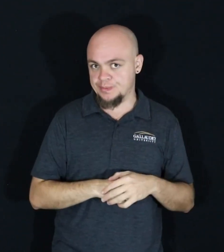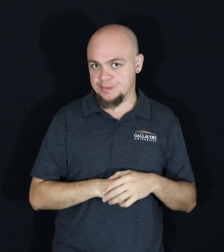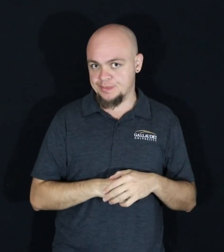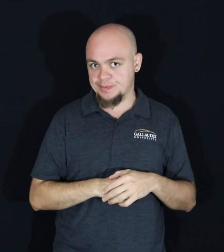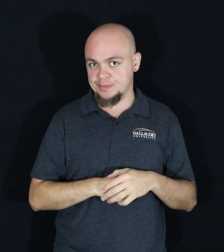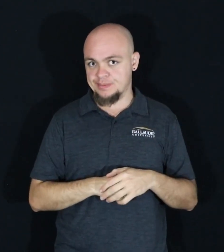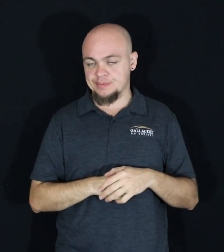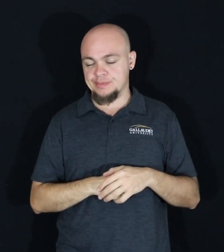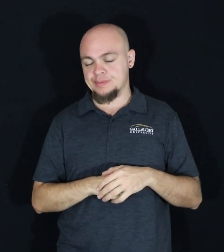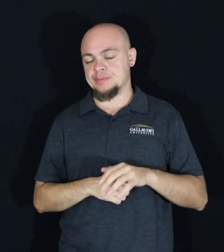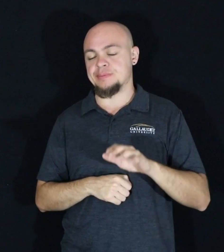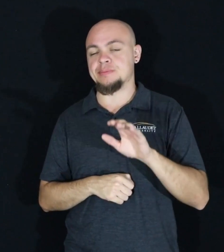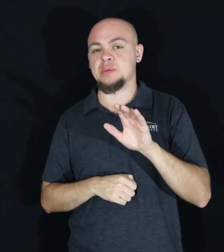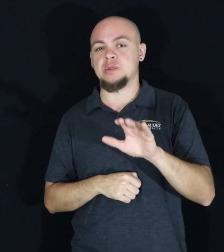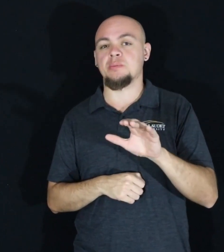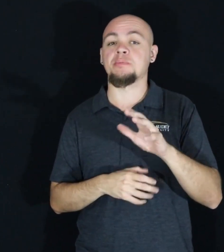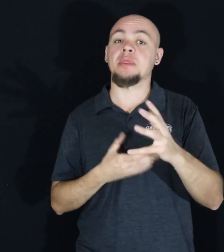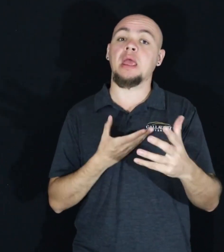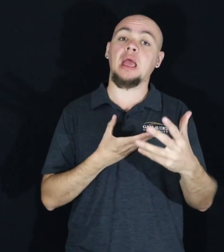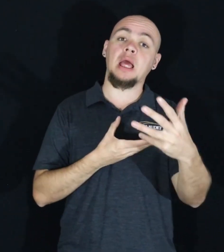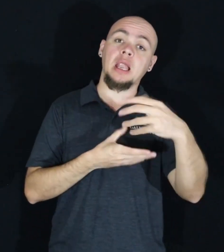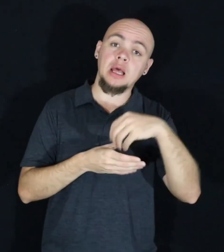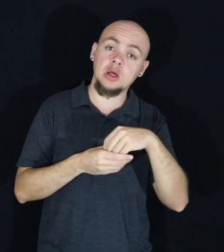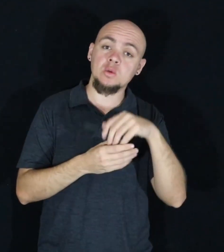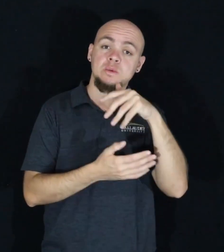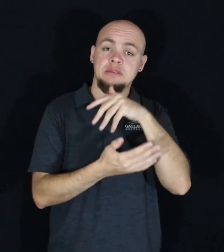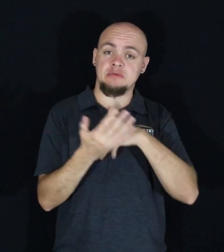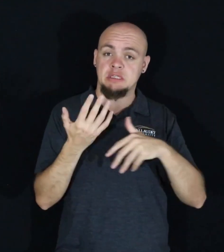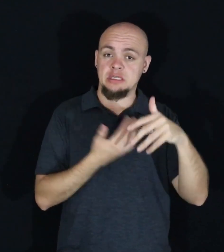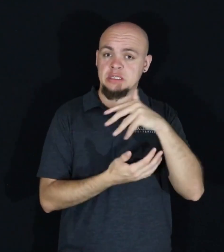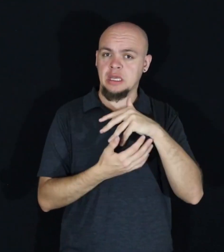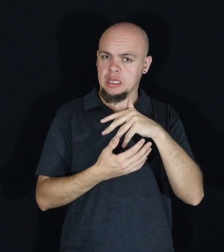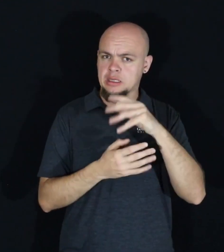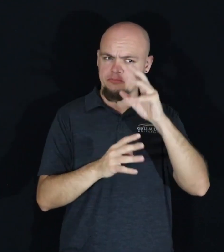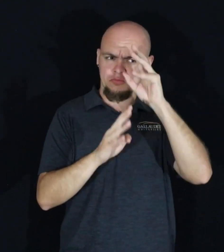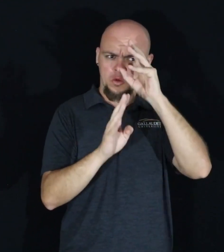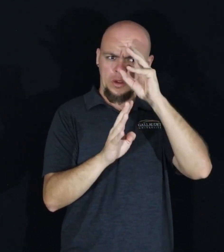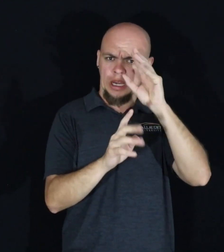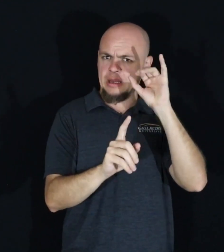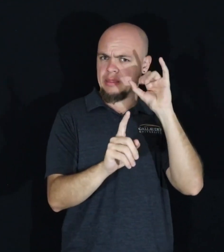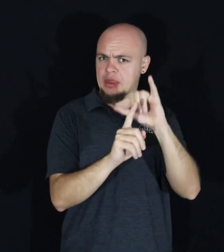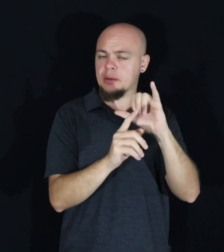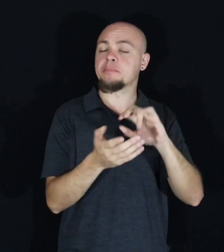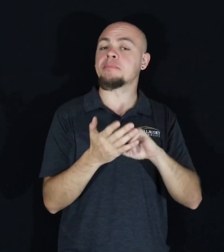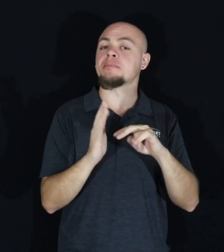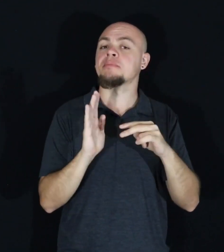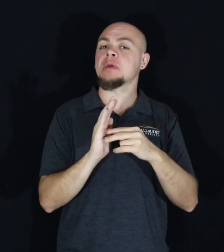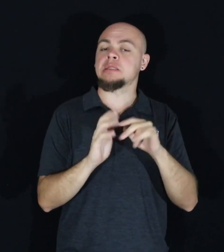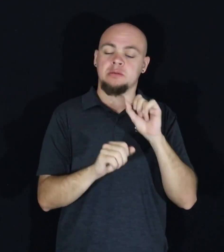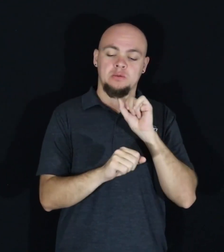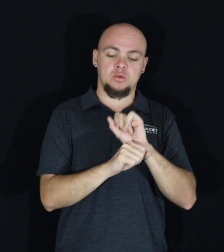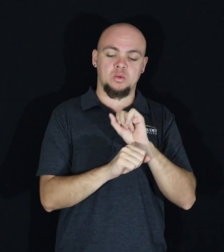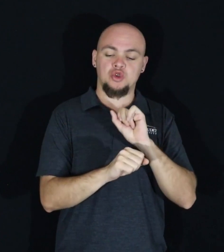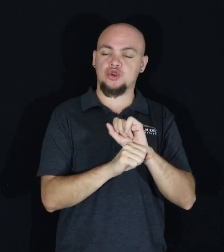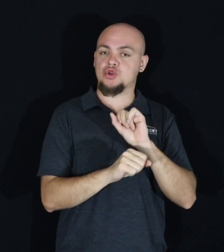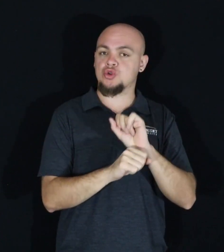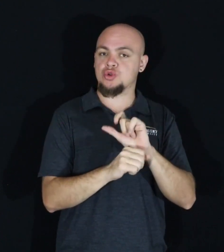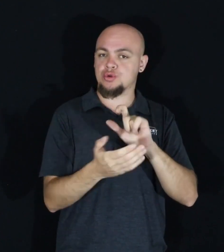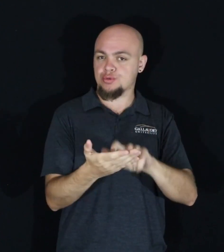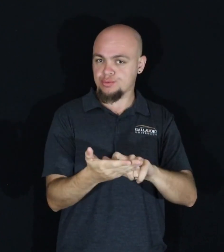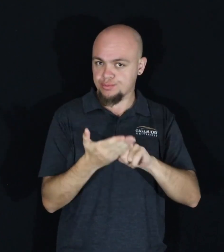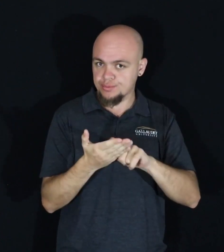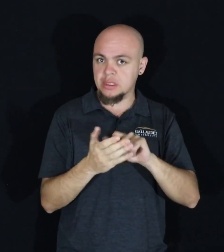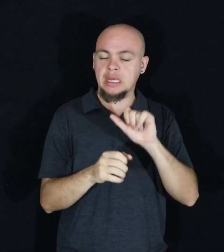Creating an inclusive society requires work. It requires